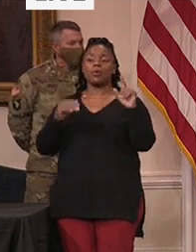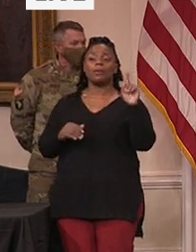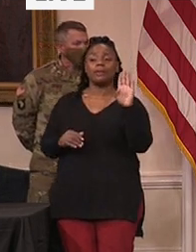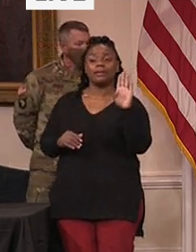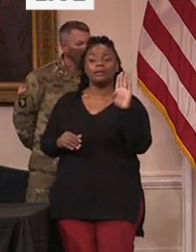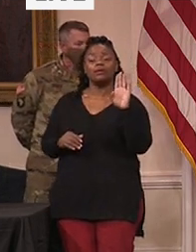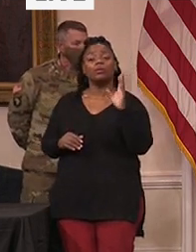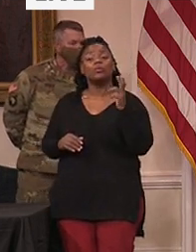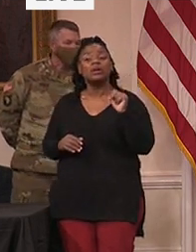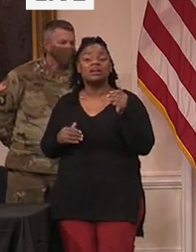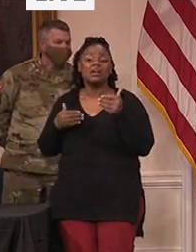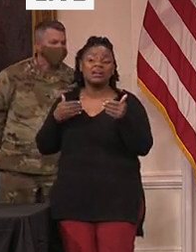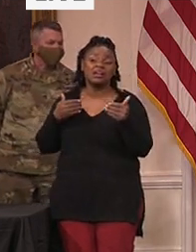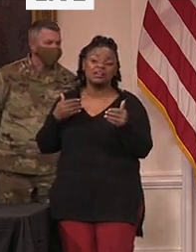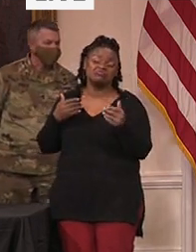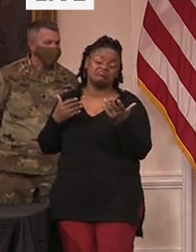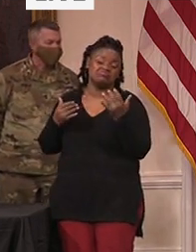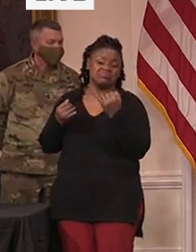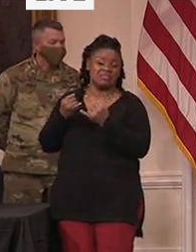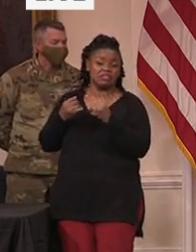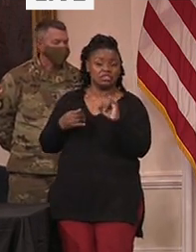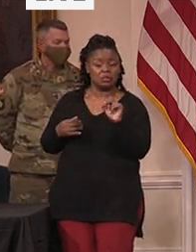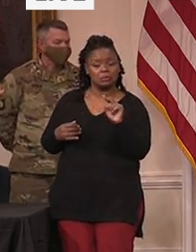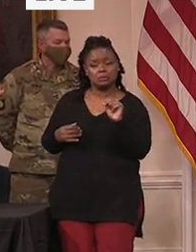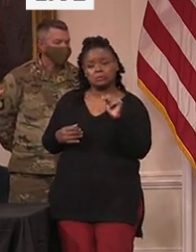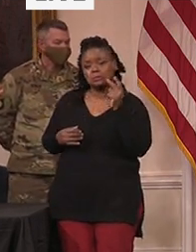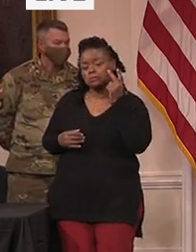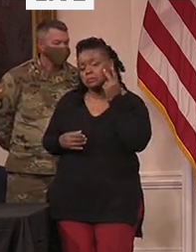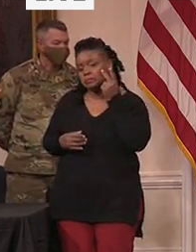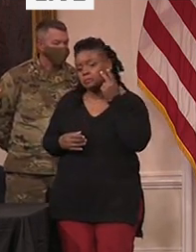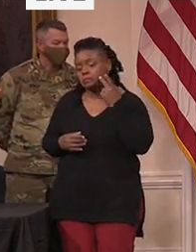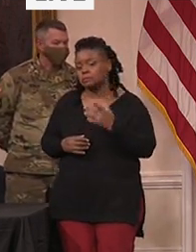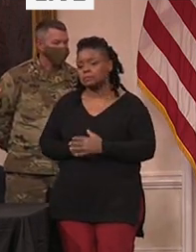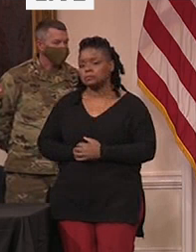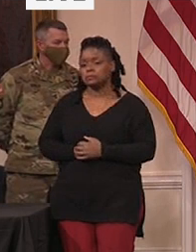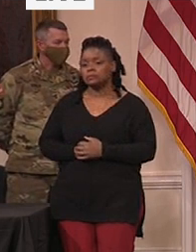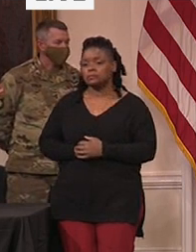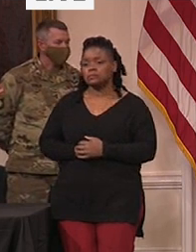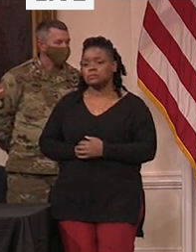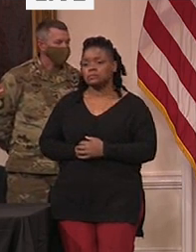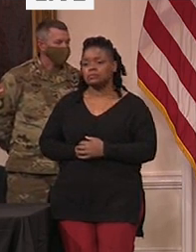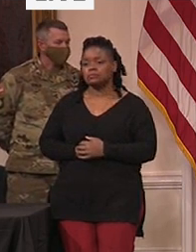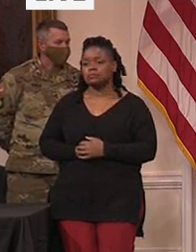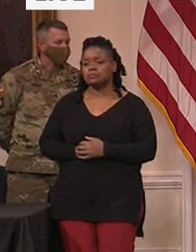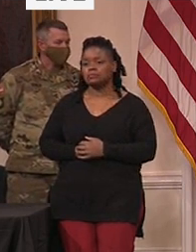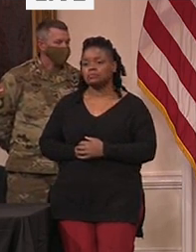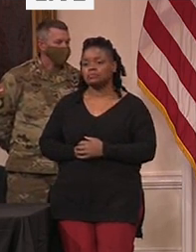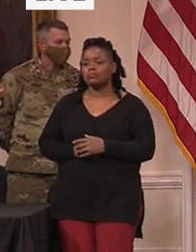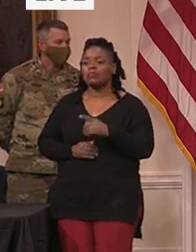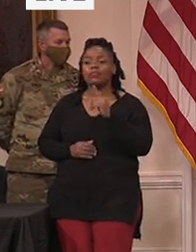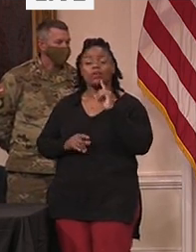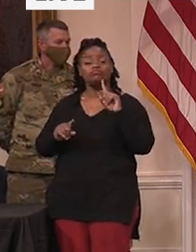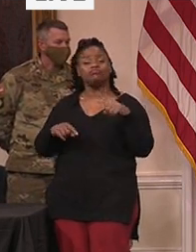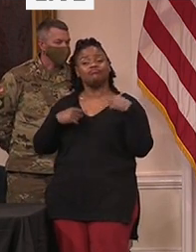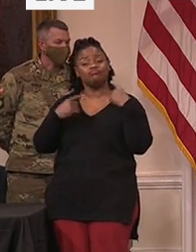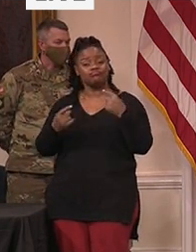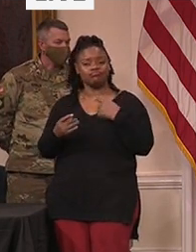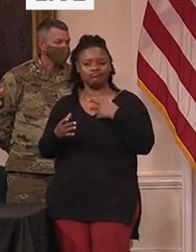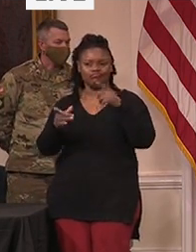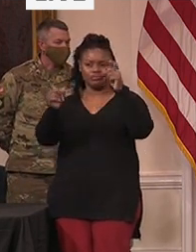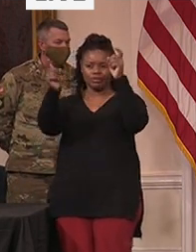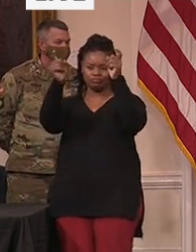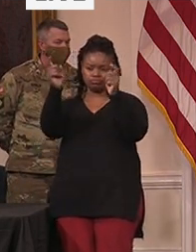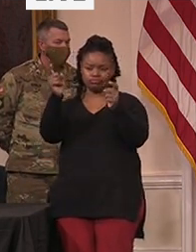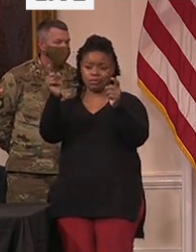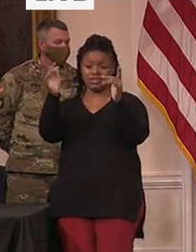We will we have updated our phase one C to